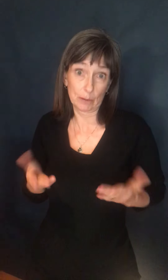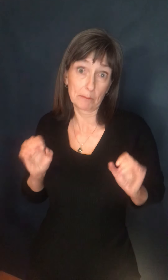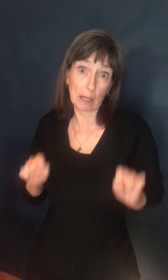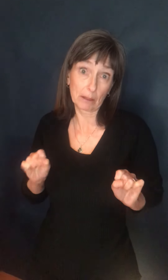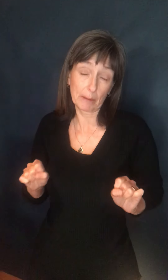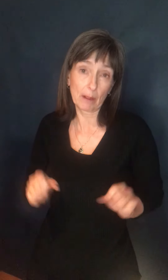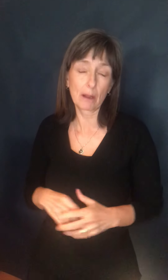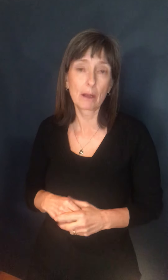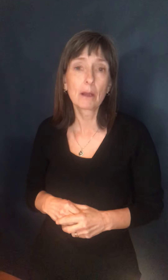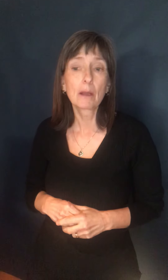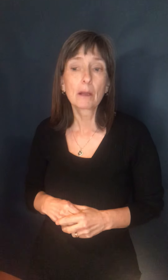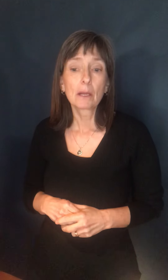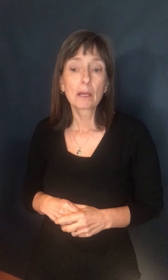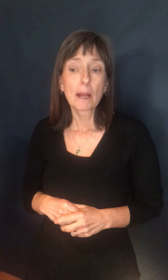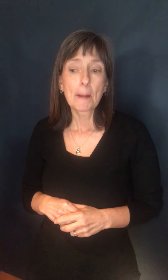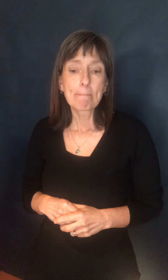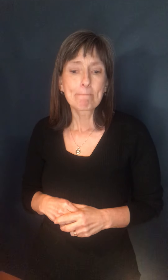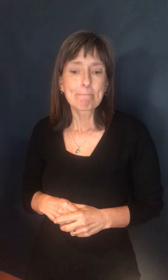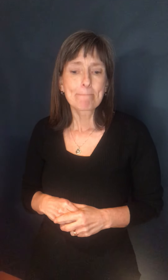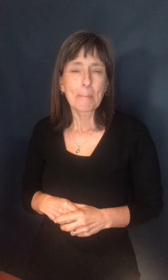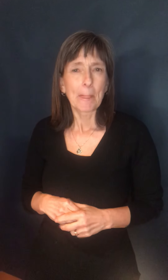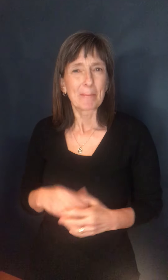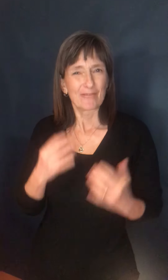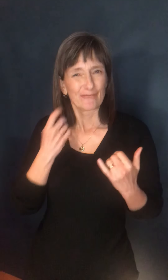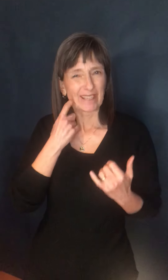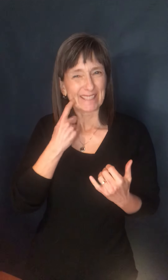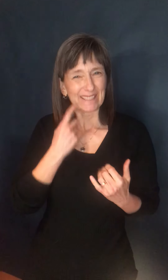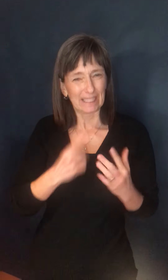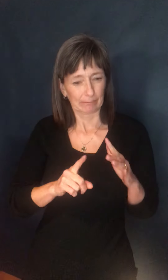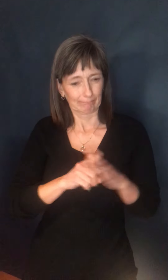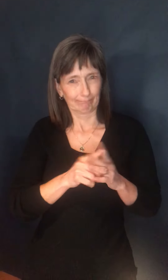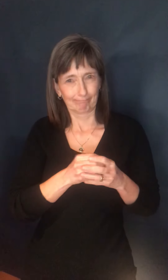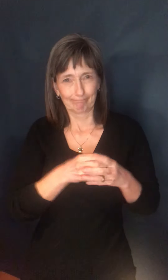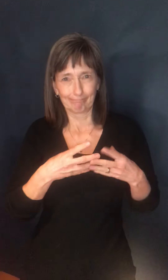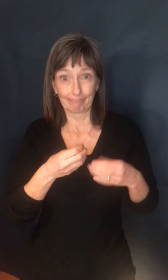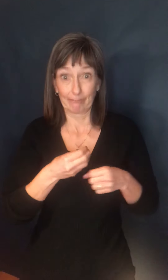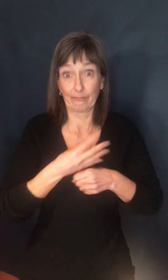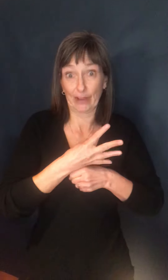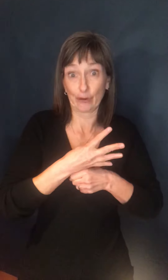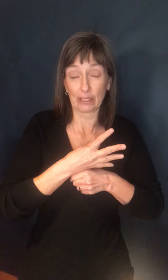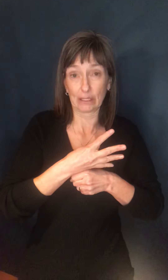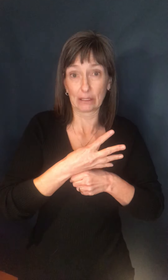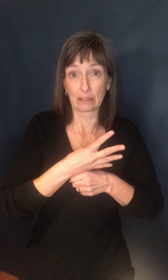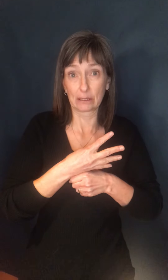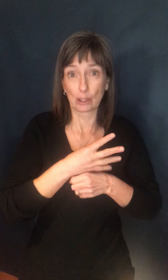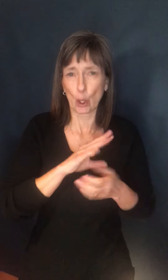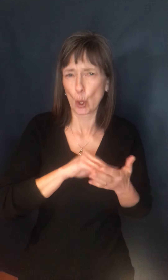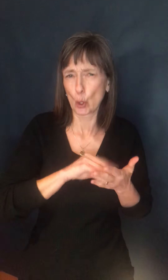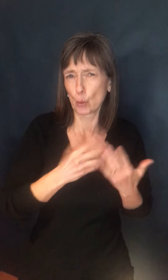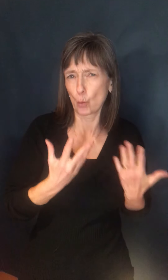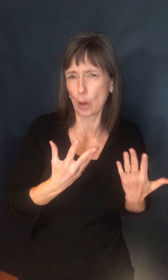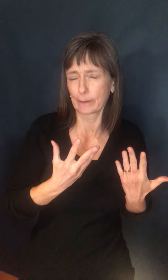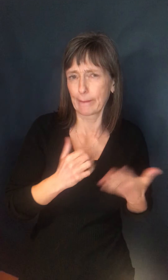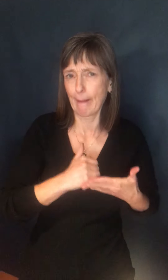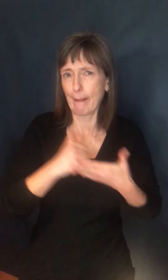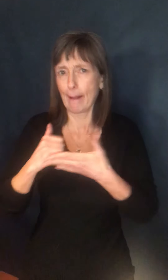From this outbreak, what did we learn from this outbreak that can help us now in preparing for future variants arriving here? Um,